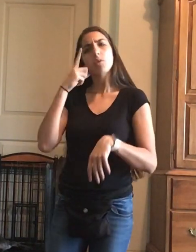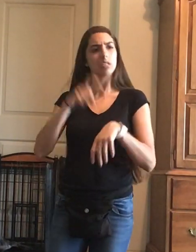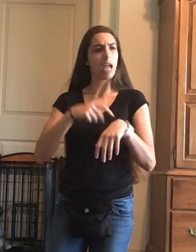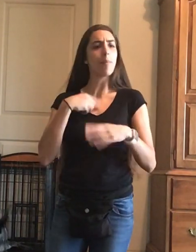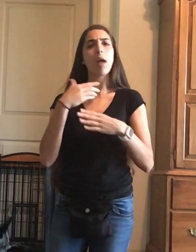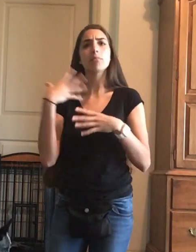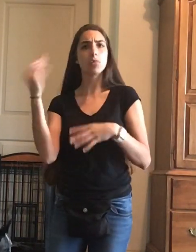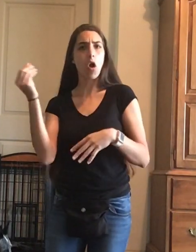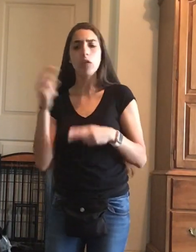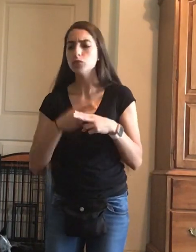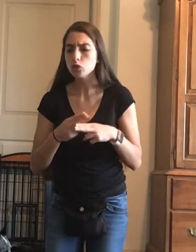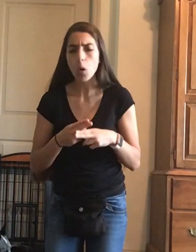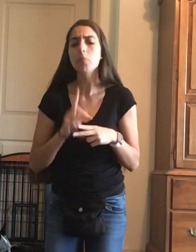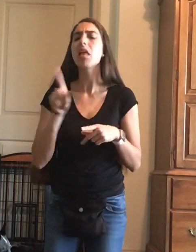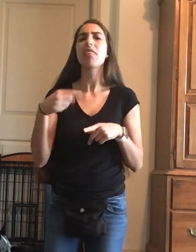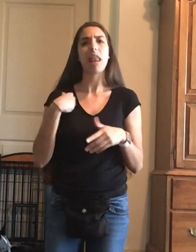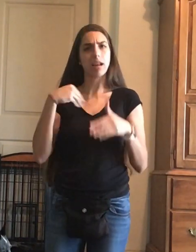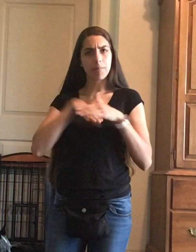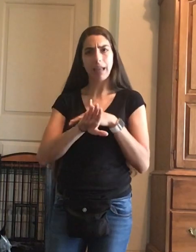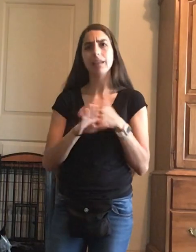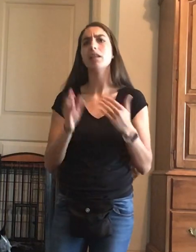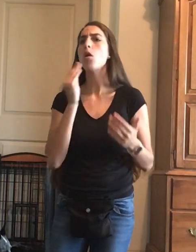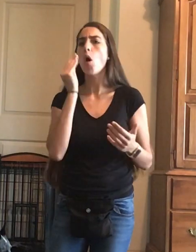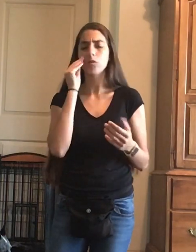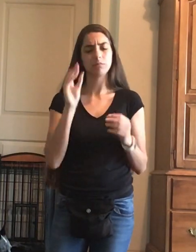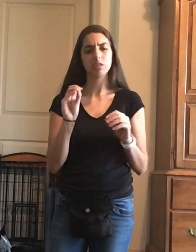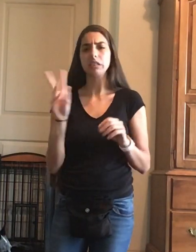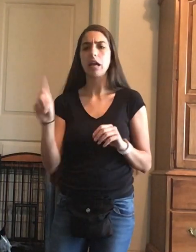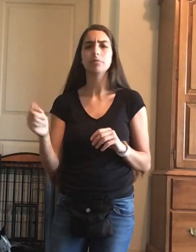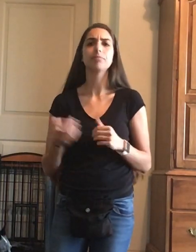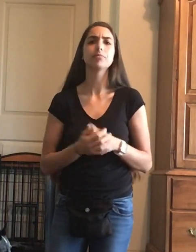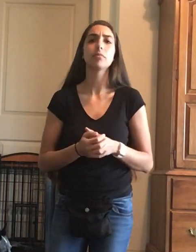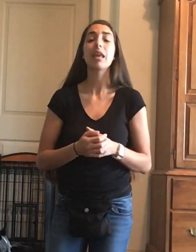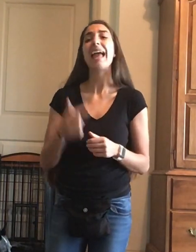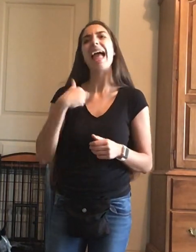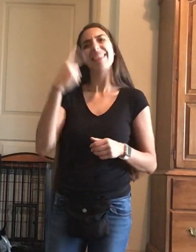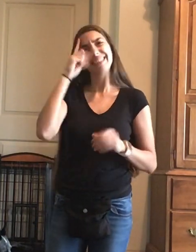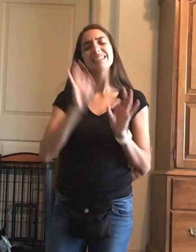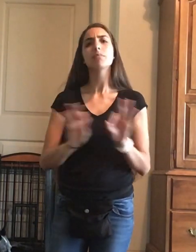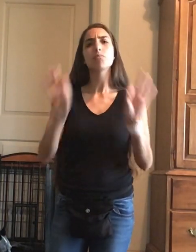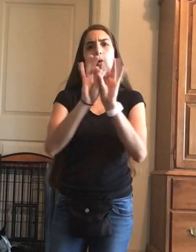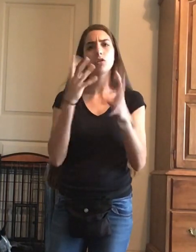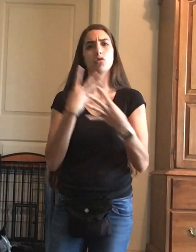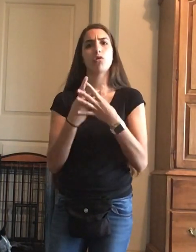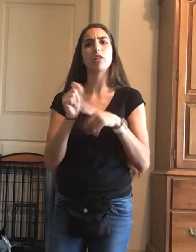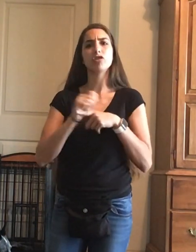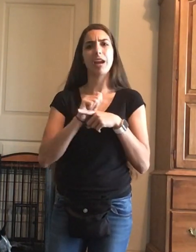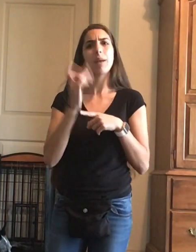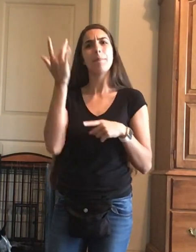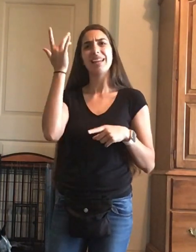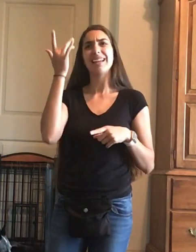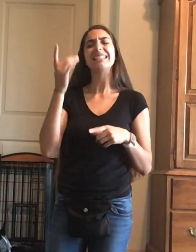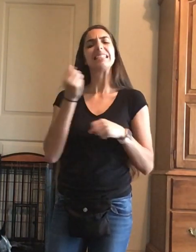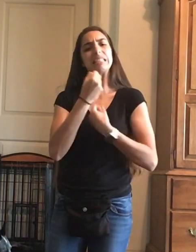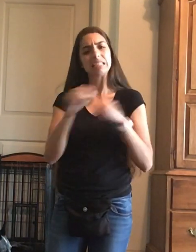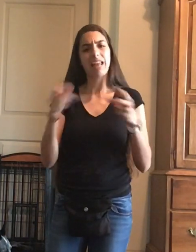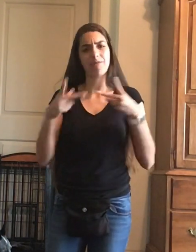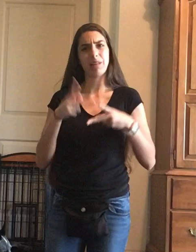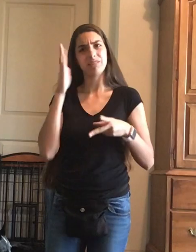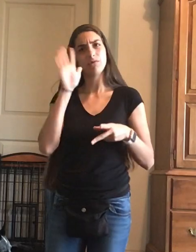I leave them for the short time that I'm gone, and then I come back home, and then she comes out. I think it's important to crate train because the crate